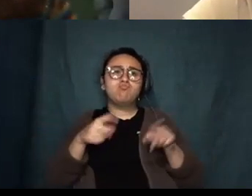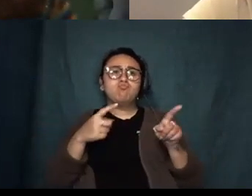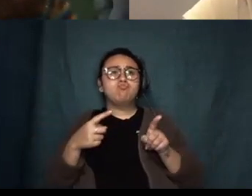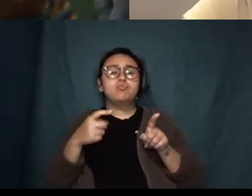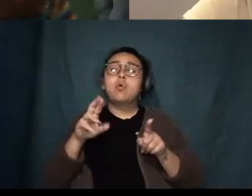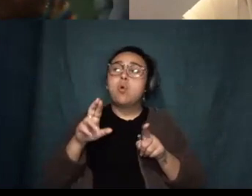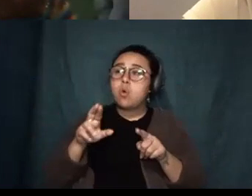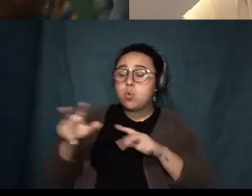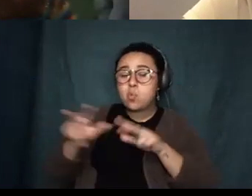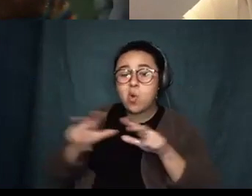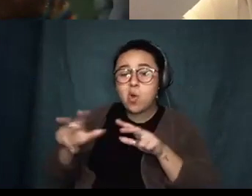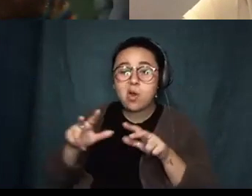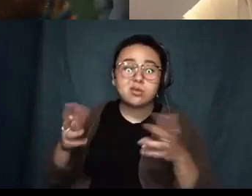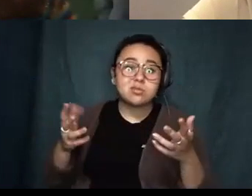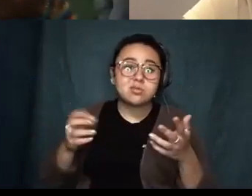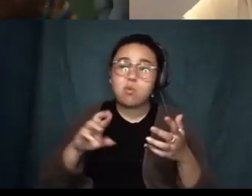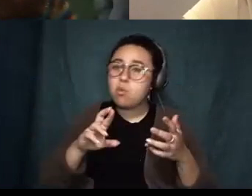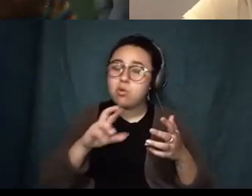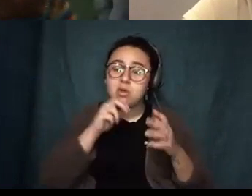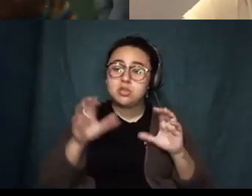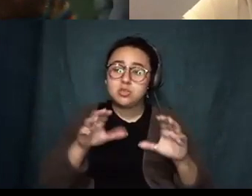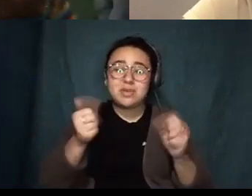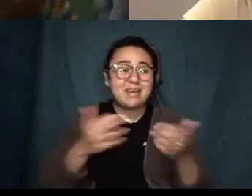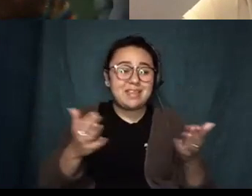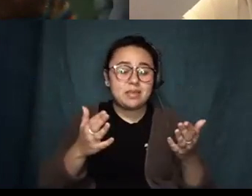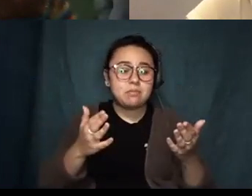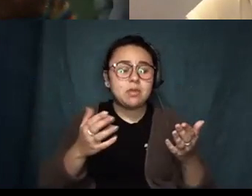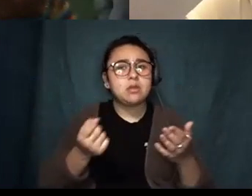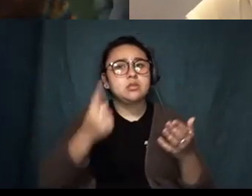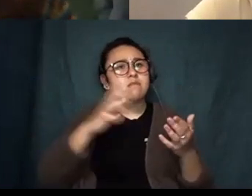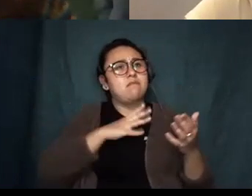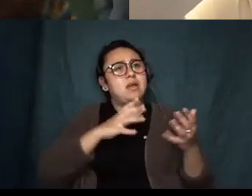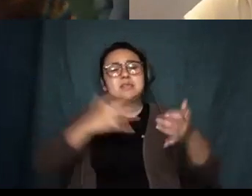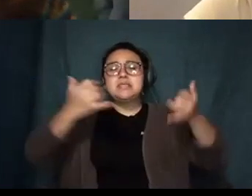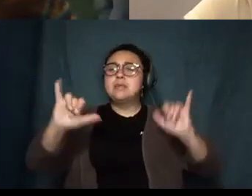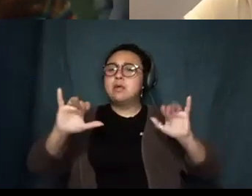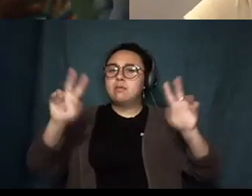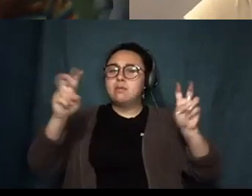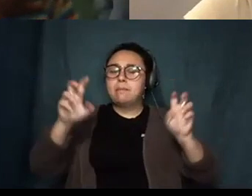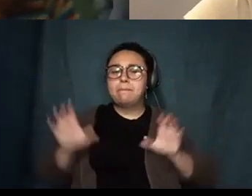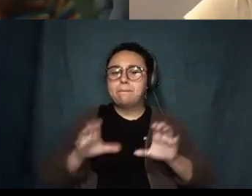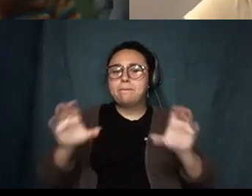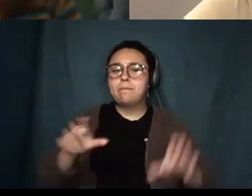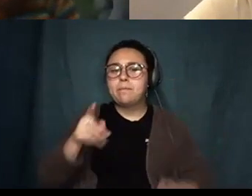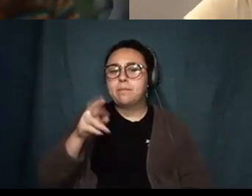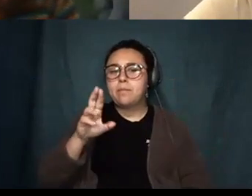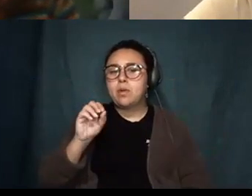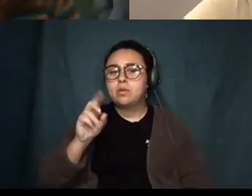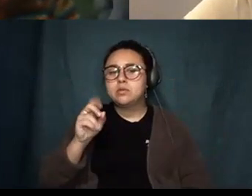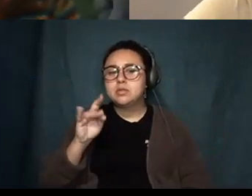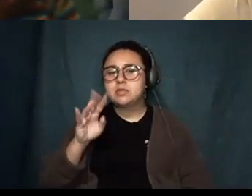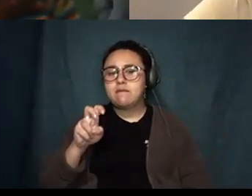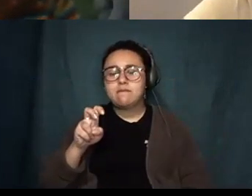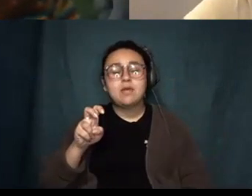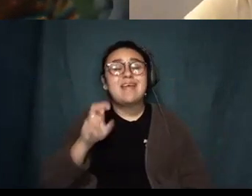not doing anything but understanding that that is still productive because while that's still happening I'm still in